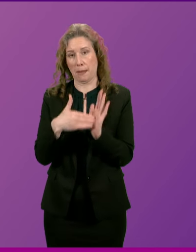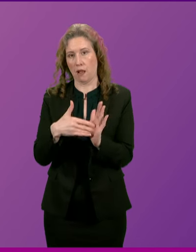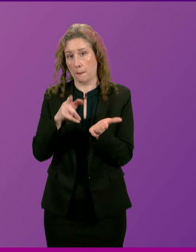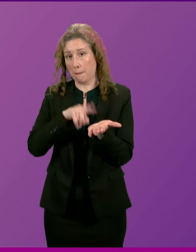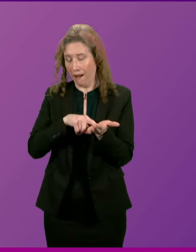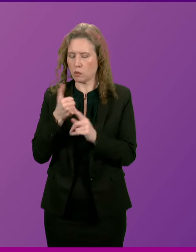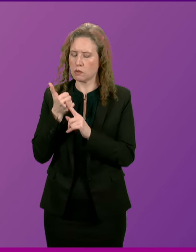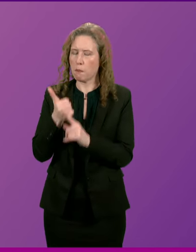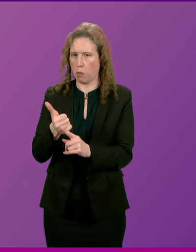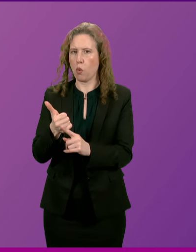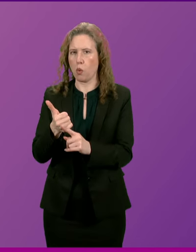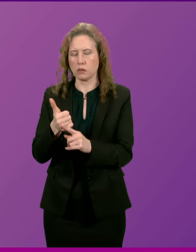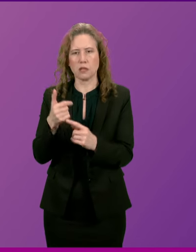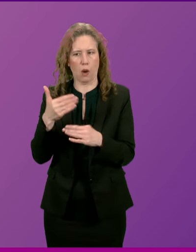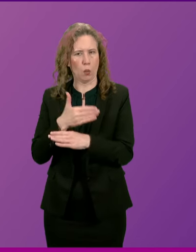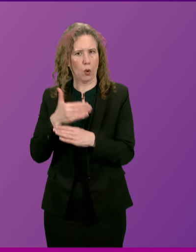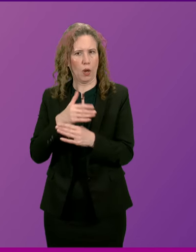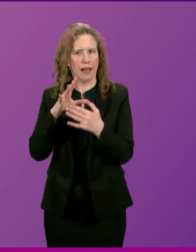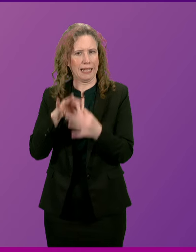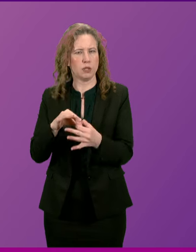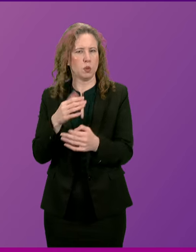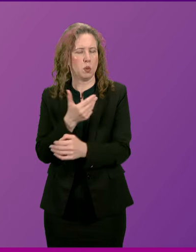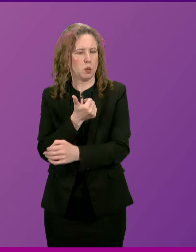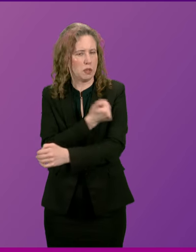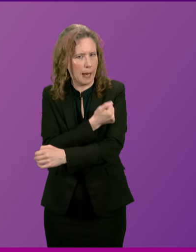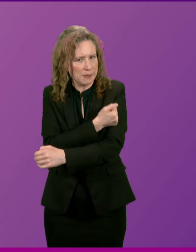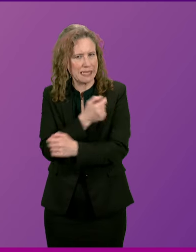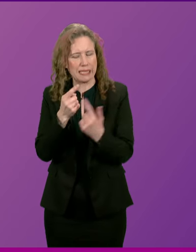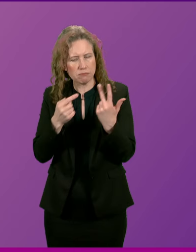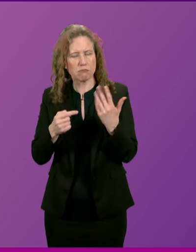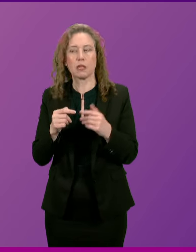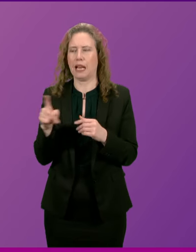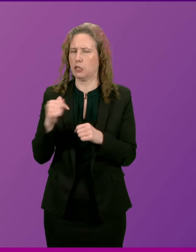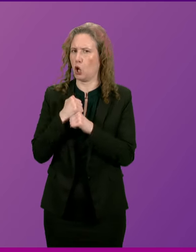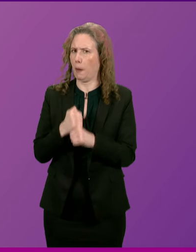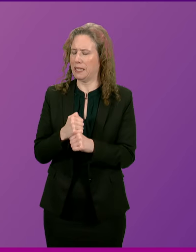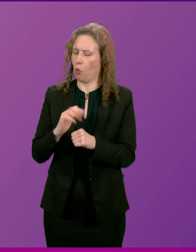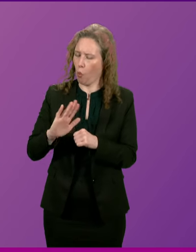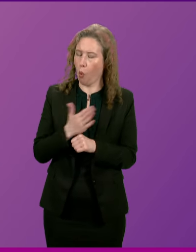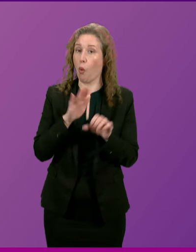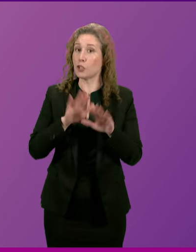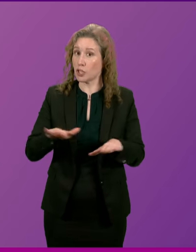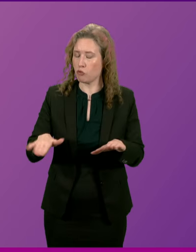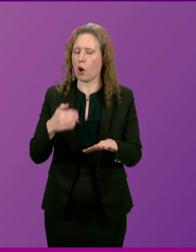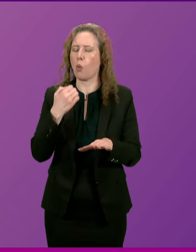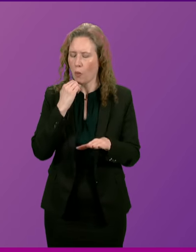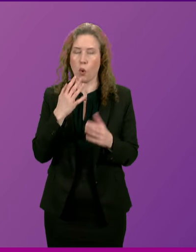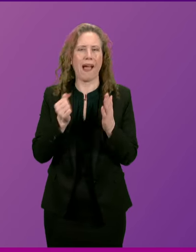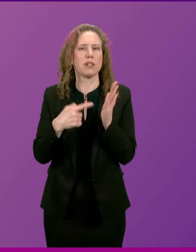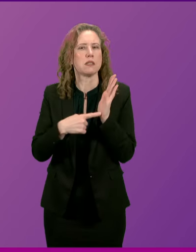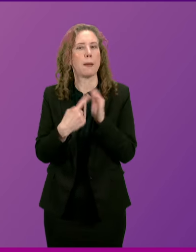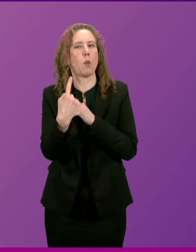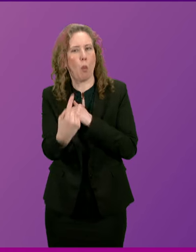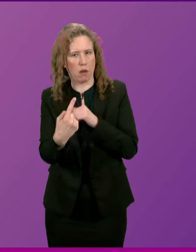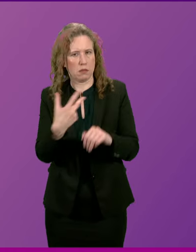to support the work we're doing around diabetes, and has made the commitment that all children with type 1